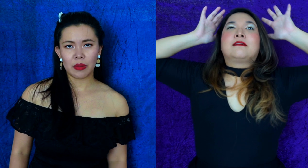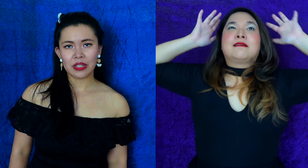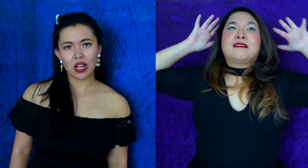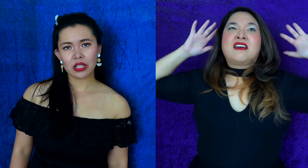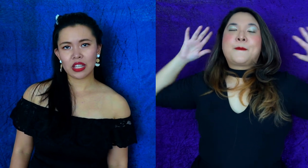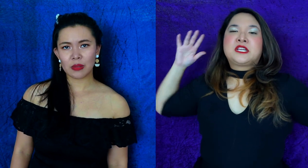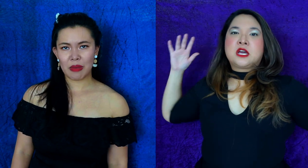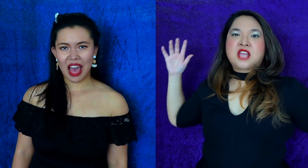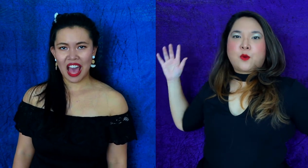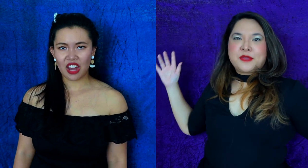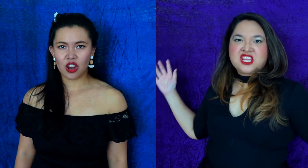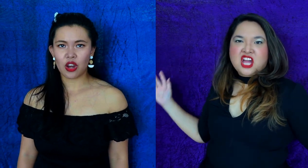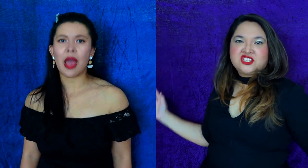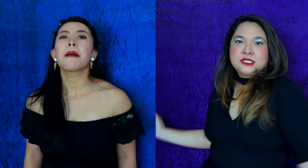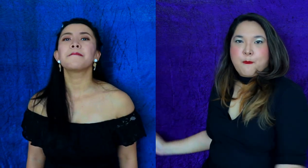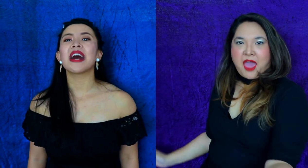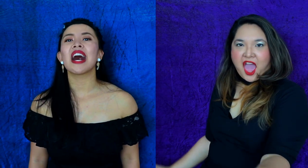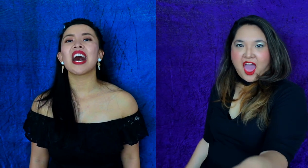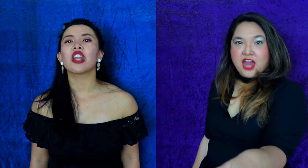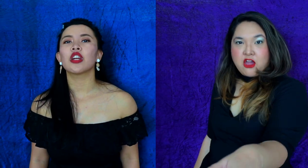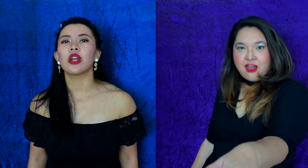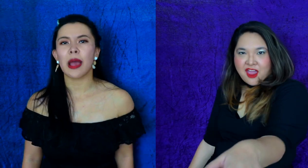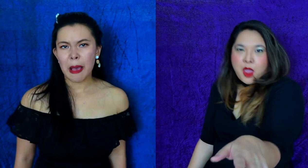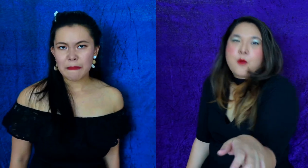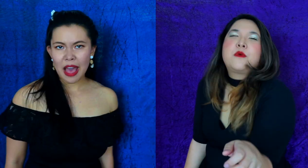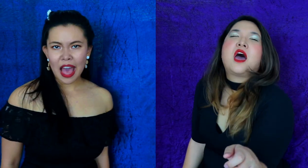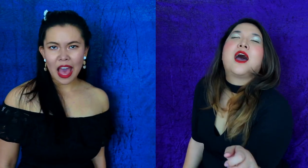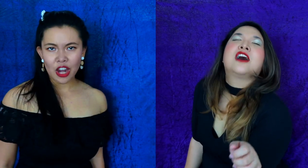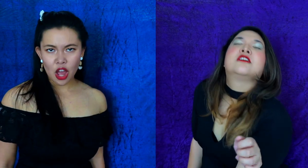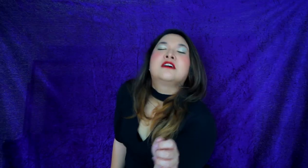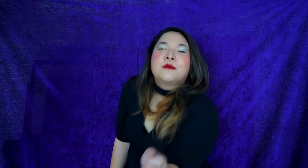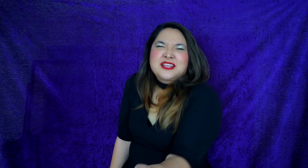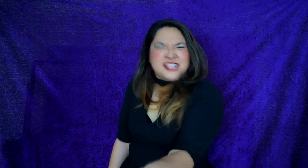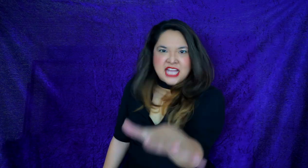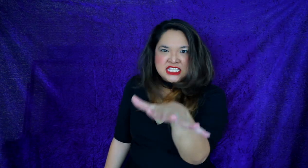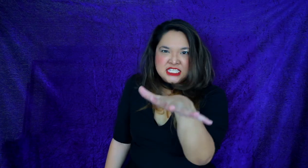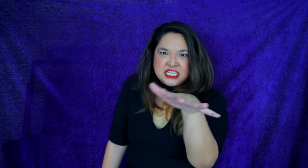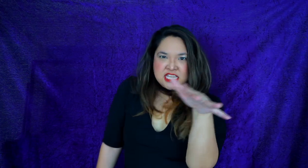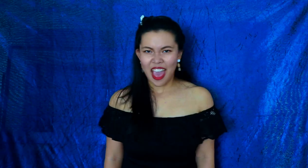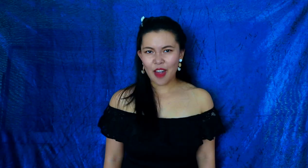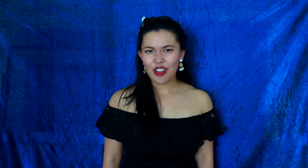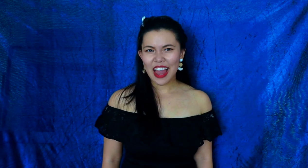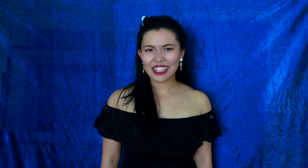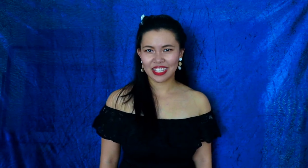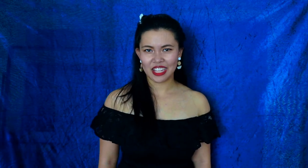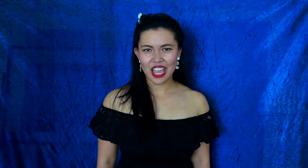will be not just badder Because I will be not just badder Badder With the nasty Everlasty